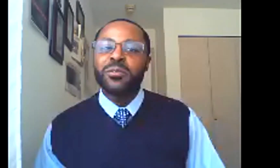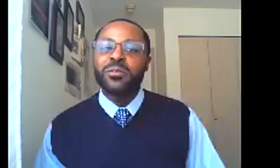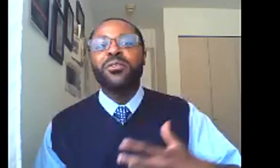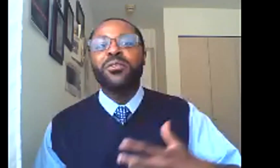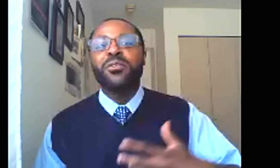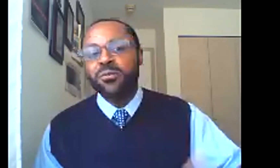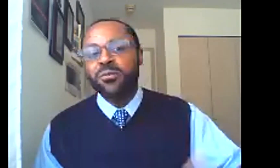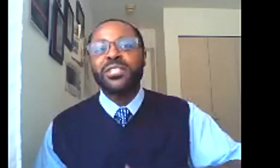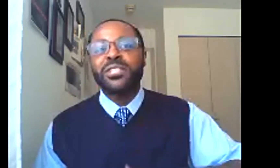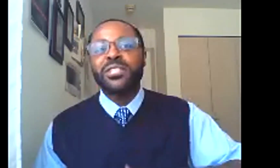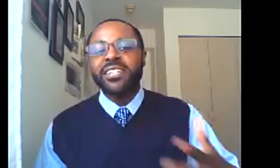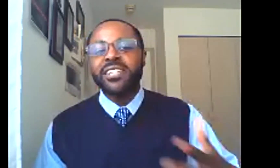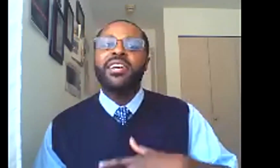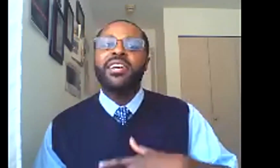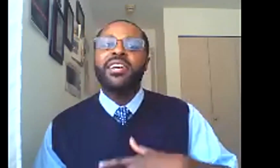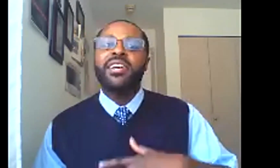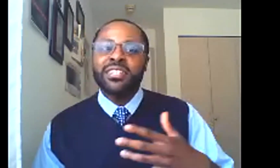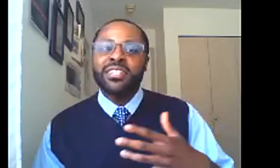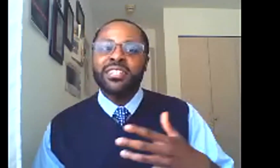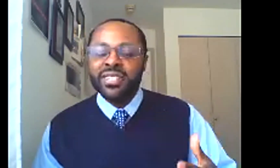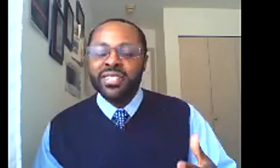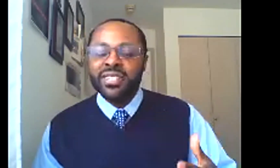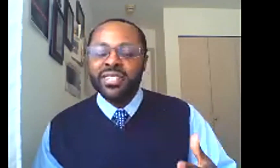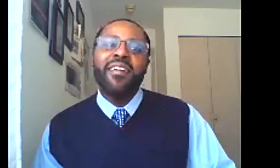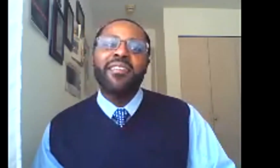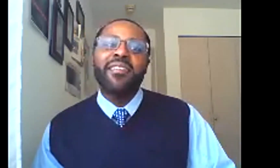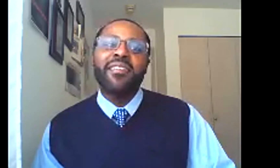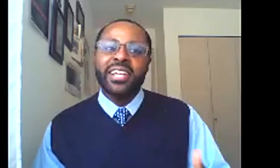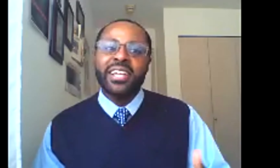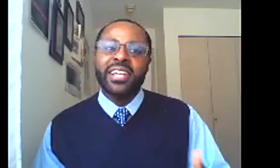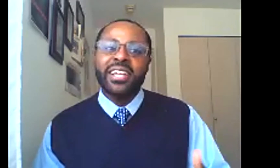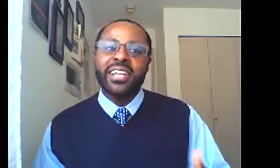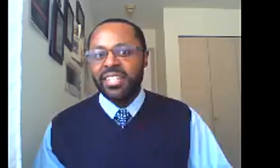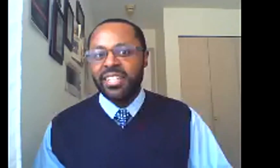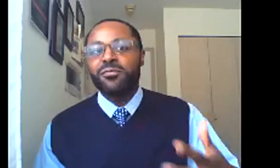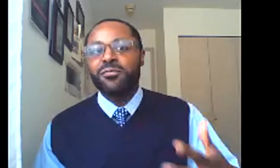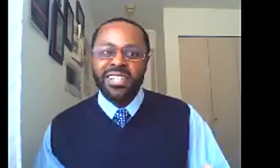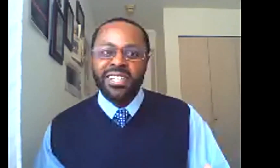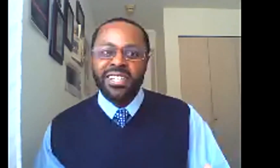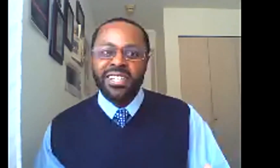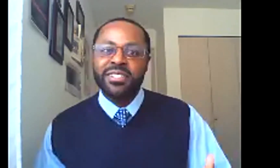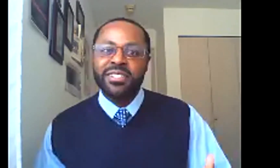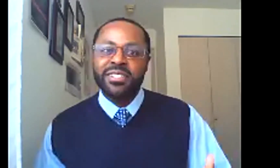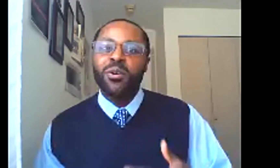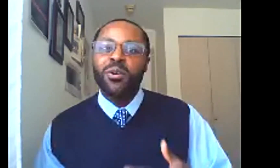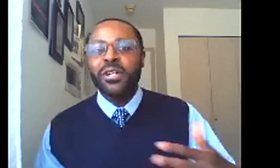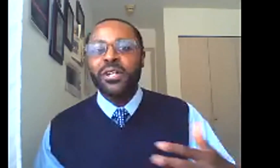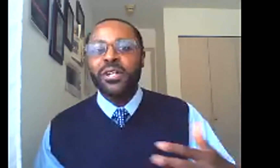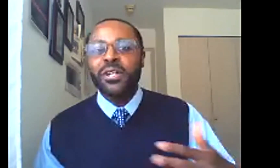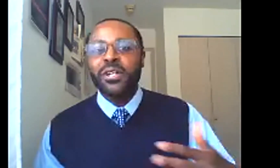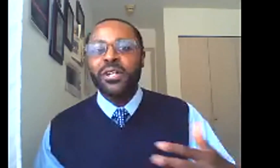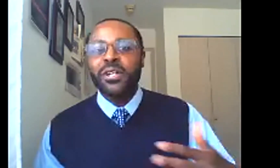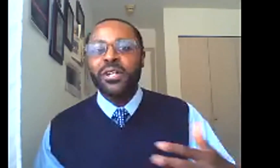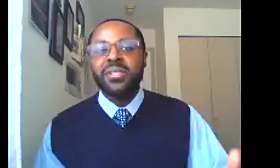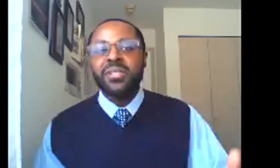historically, we'll say, well, of course, we're still living during the aftermath of slavery. We're, we're still sort of figuring out as a nation,